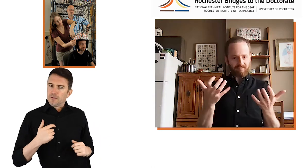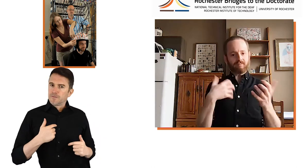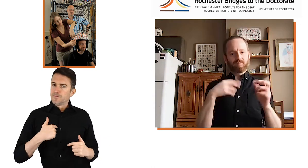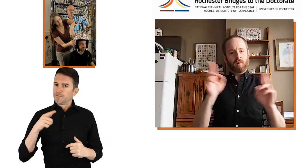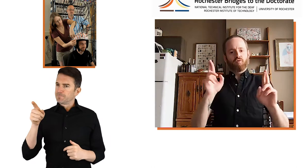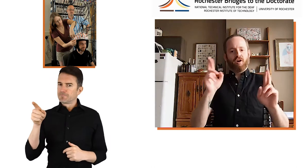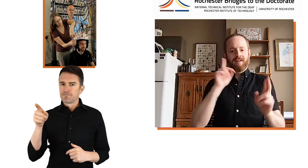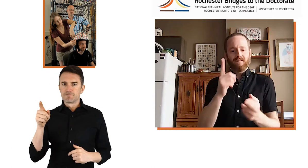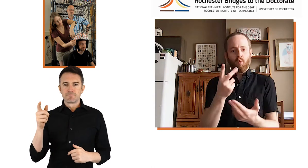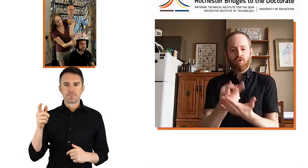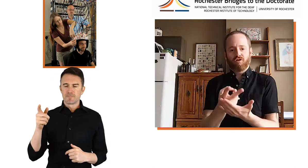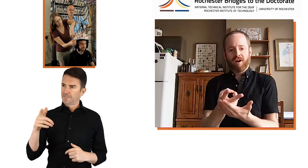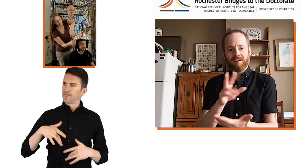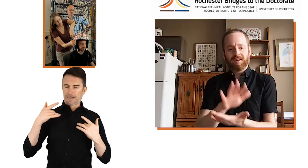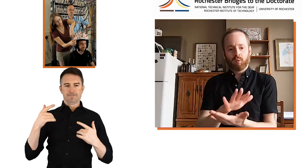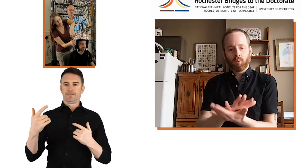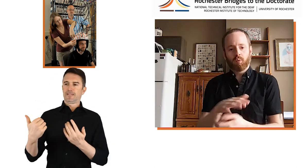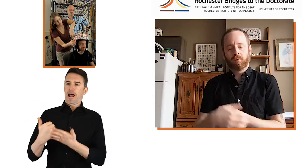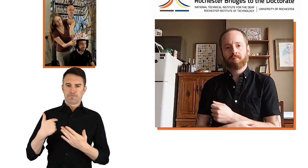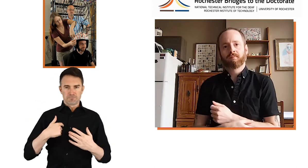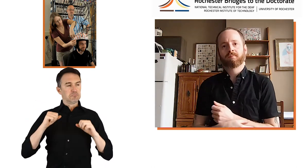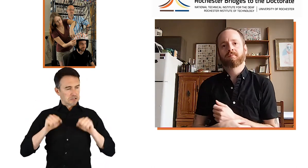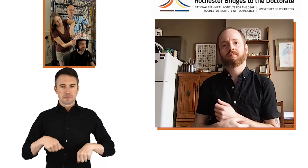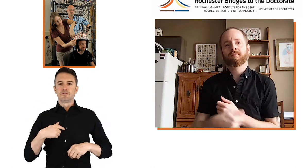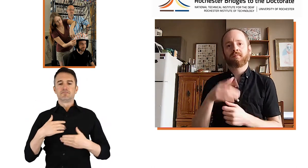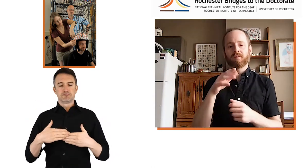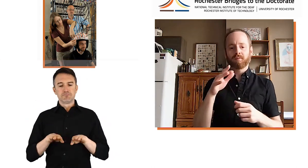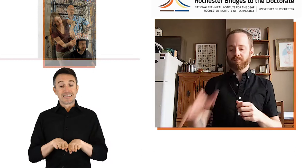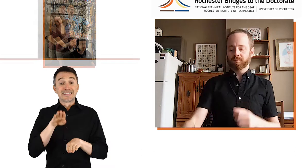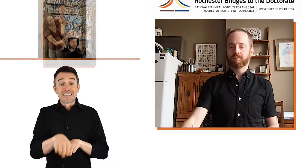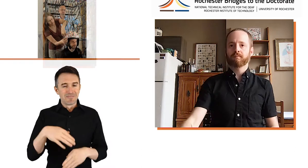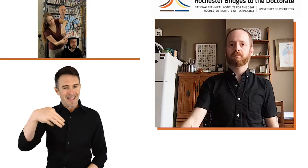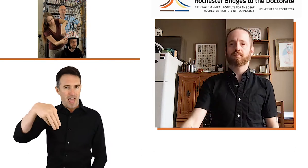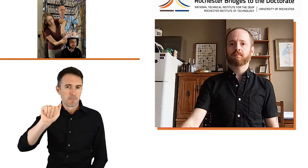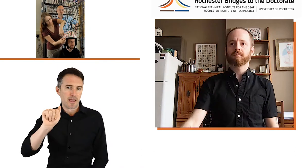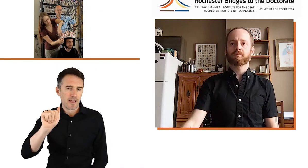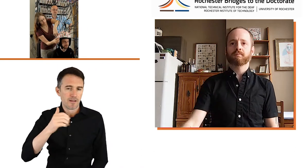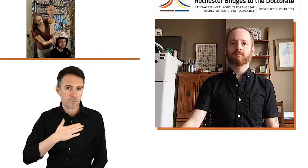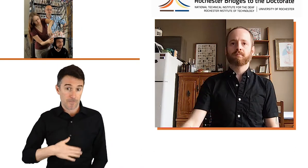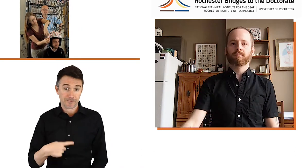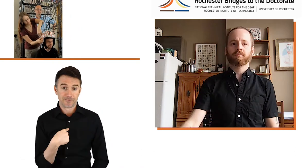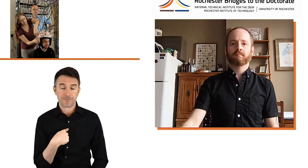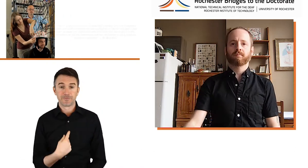at that time, I told Matt that I had decided I was ready for graduate school.